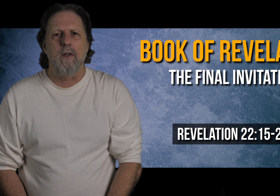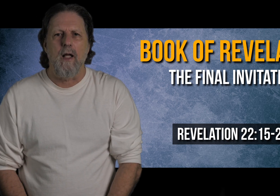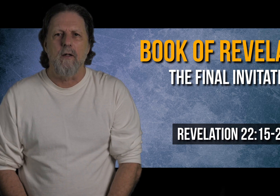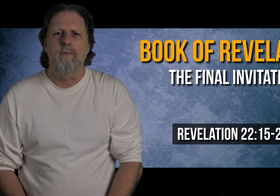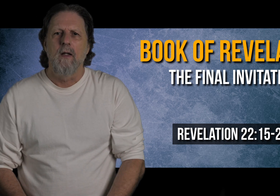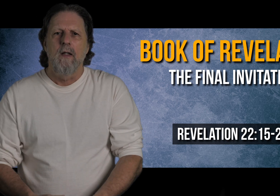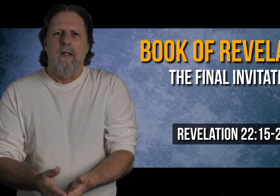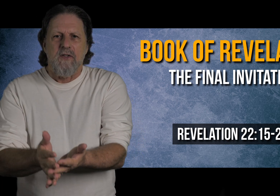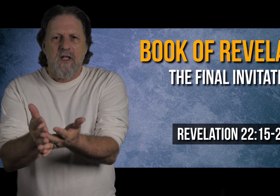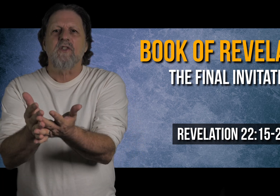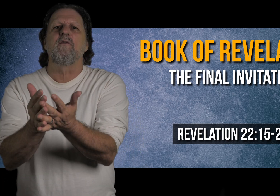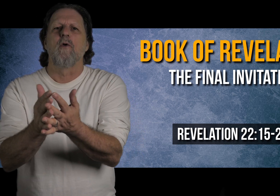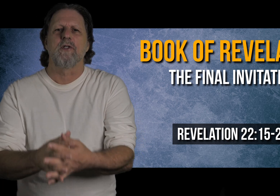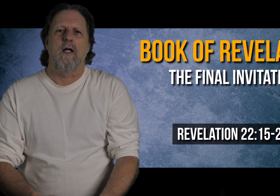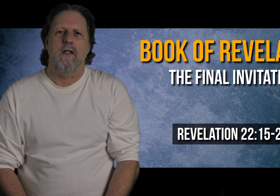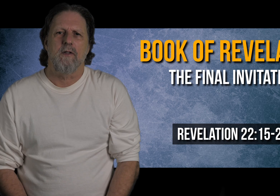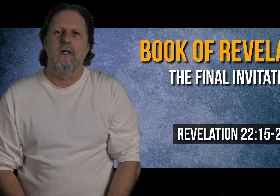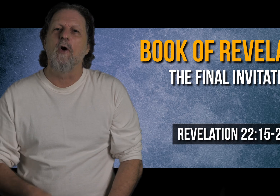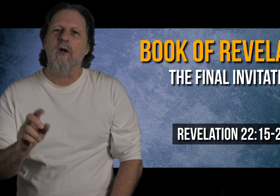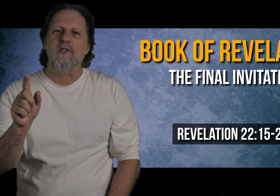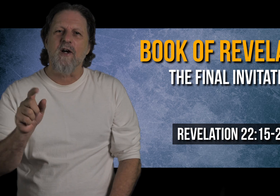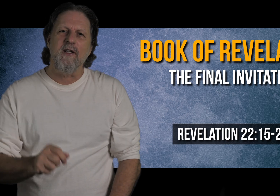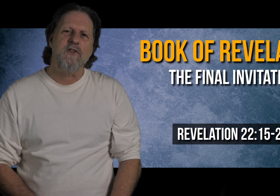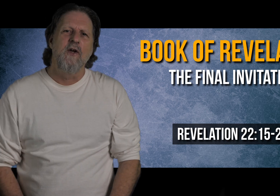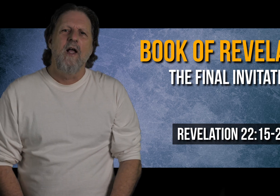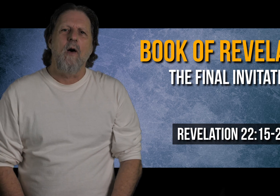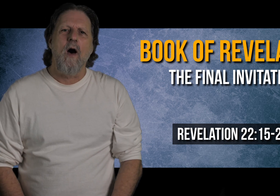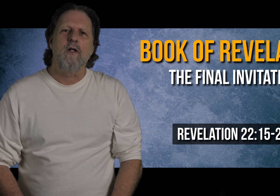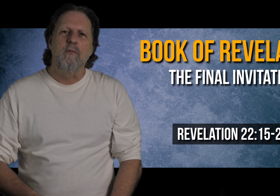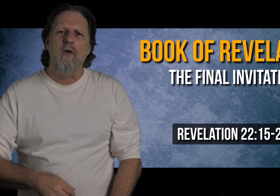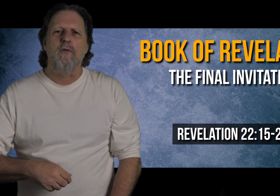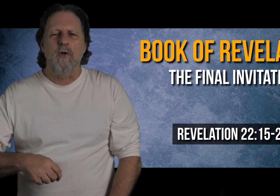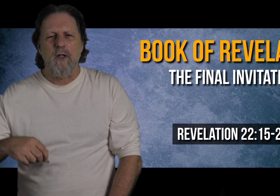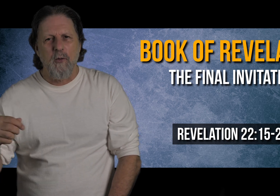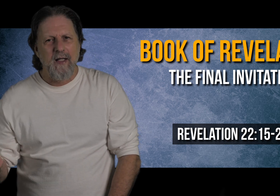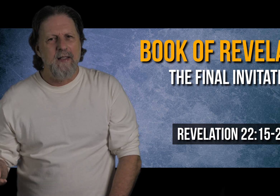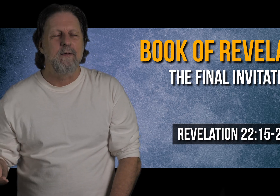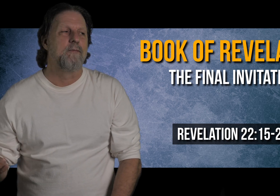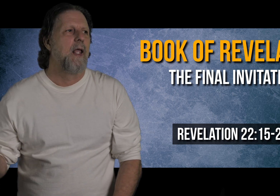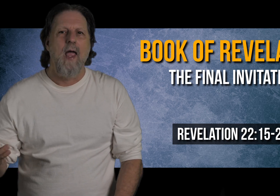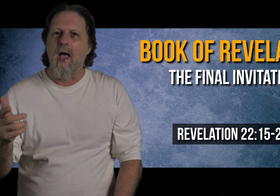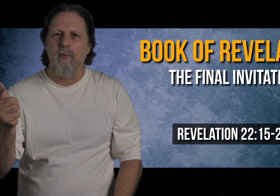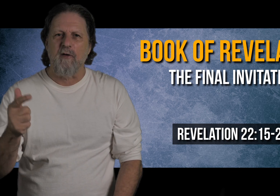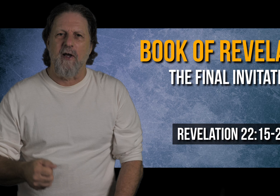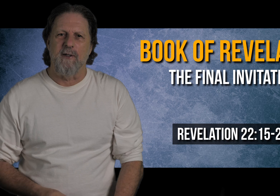letter, 64 studies. You know, when I started this, I wanted to move through it quickly. Epic fail.